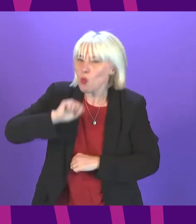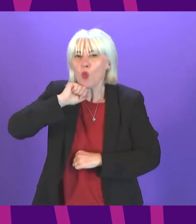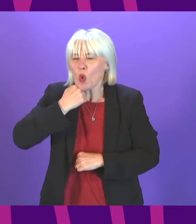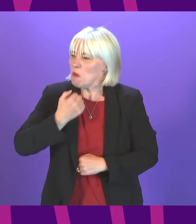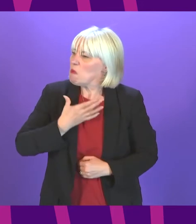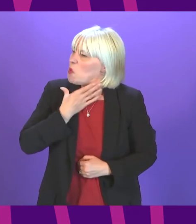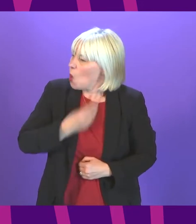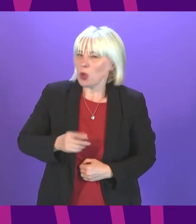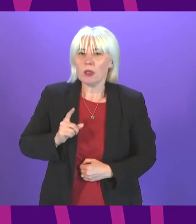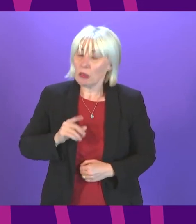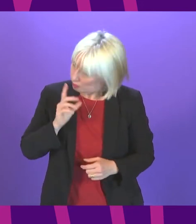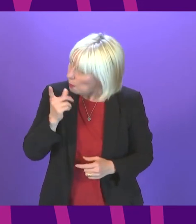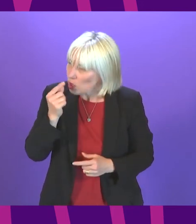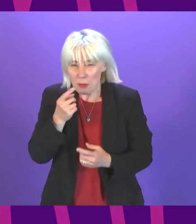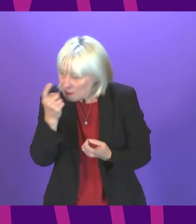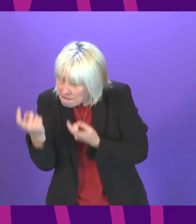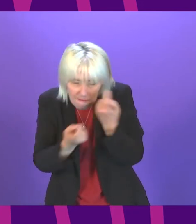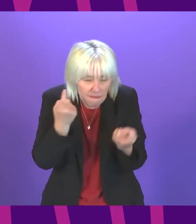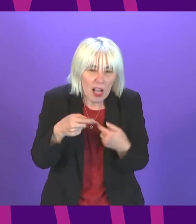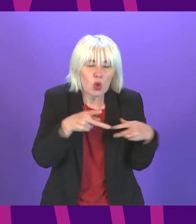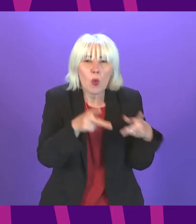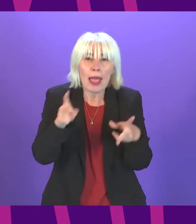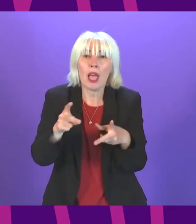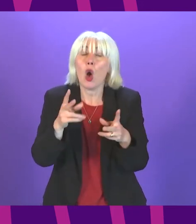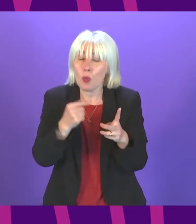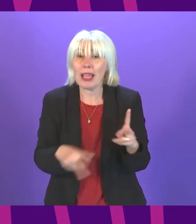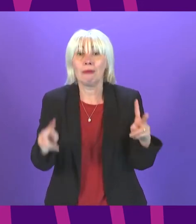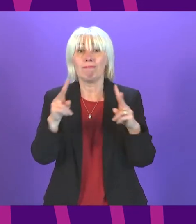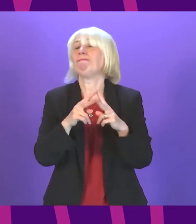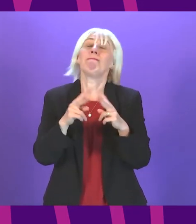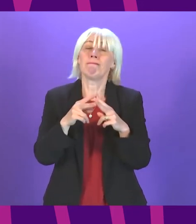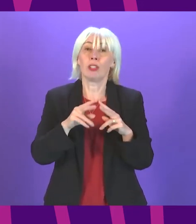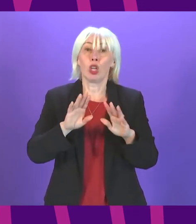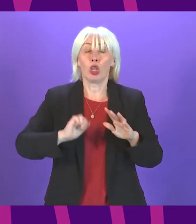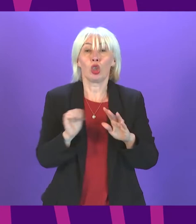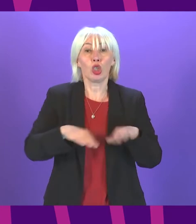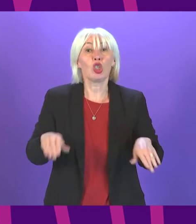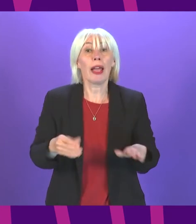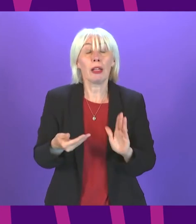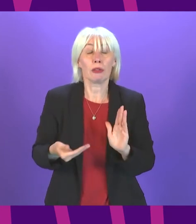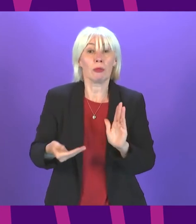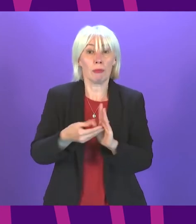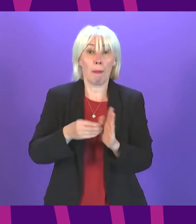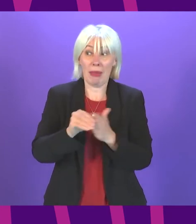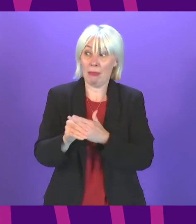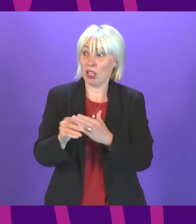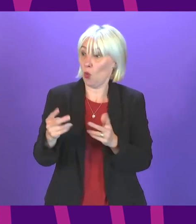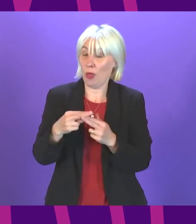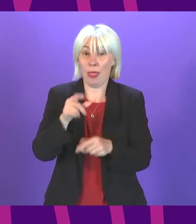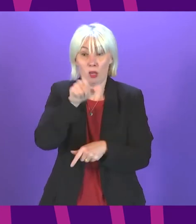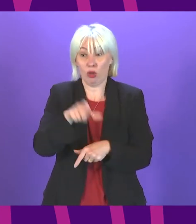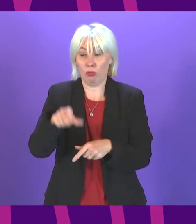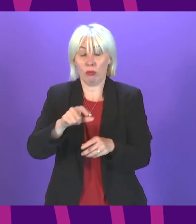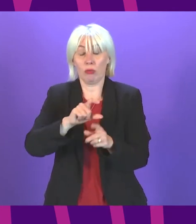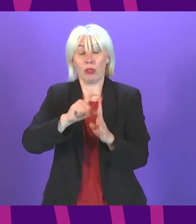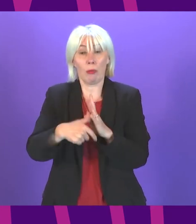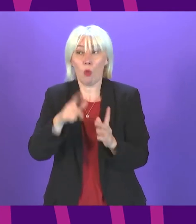do this there is always a way we can increase the Scottish child payment with a supplement for families with a disabled person in them right now we can write